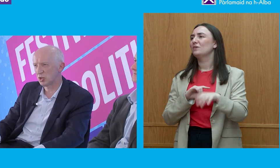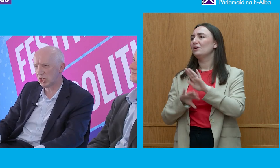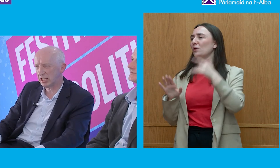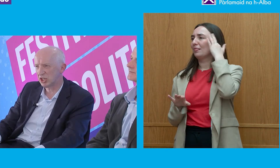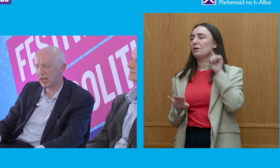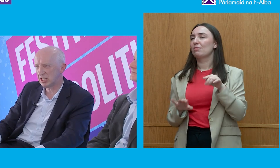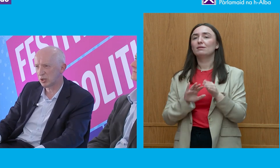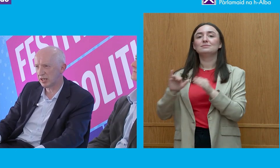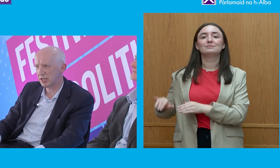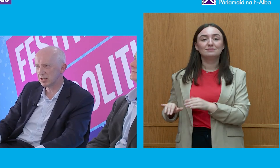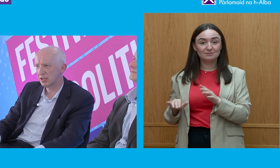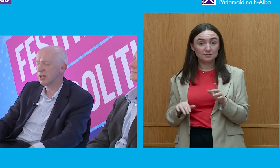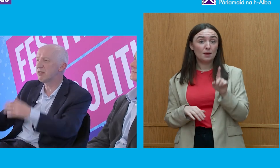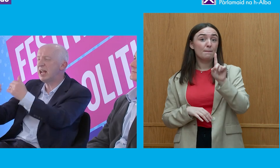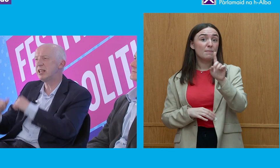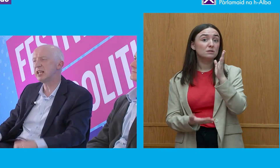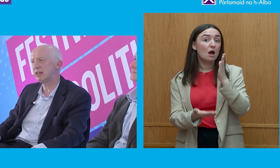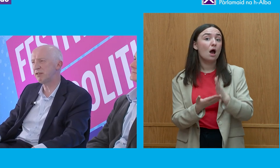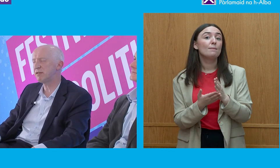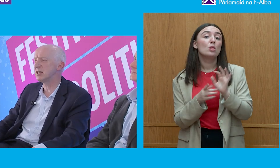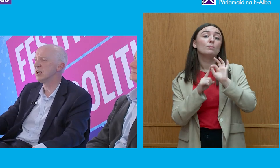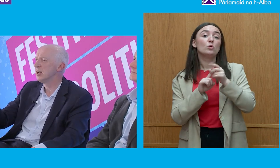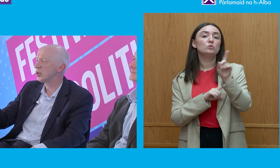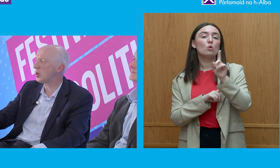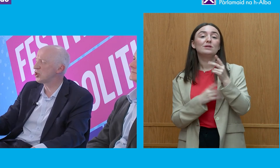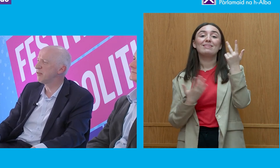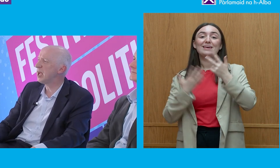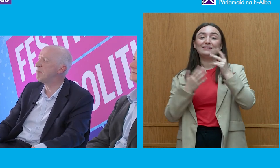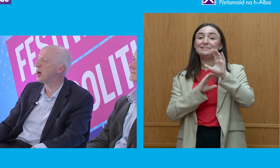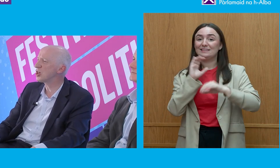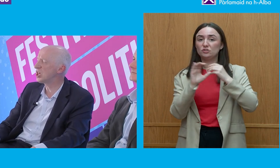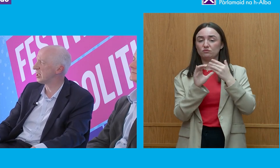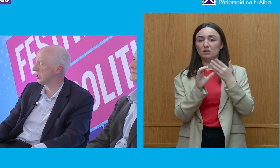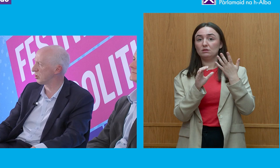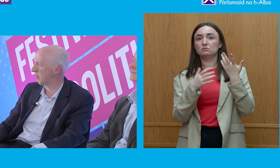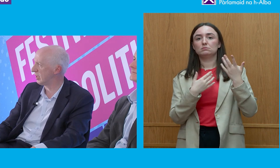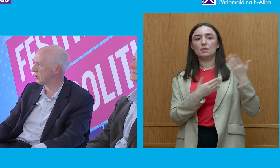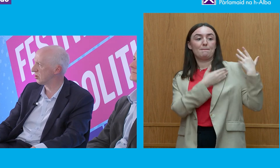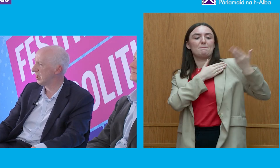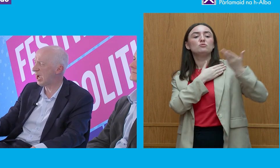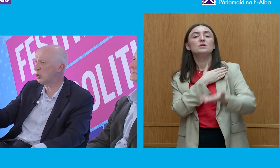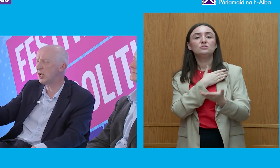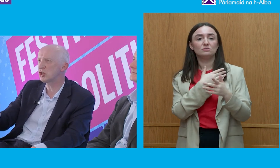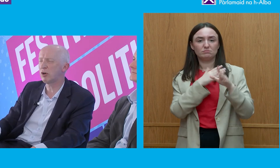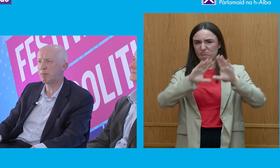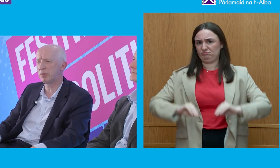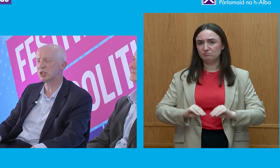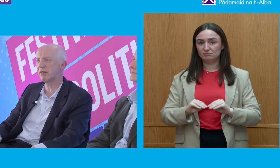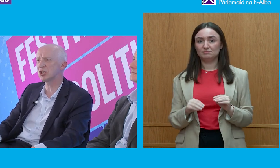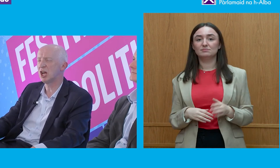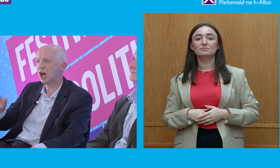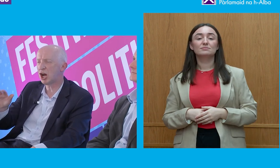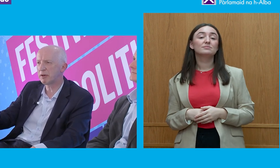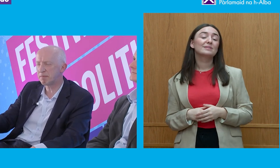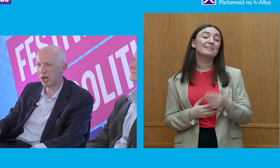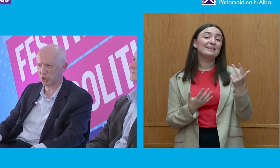patronage was challenged in the 1820s. Then, in the 1850s, the question of impartiality was raised. How can we ensure our public